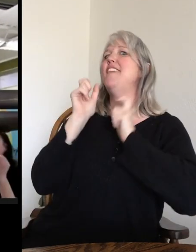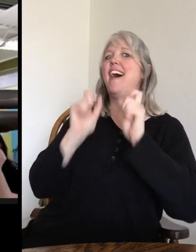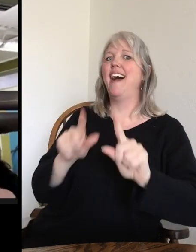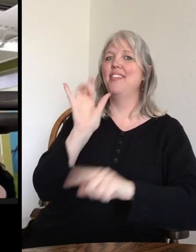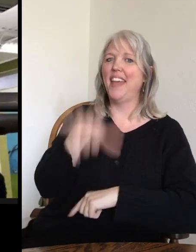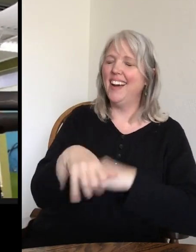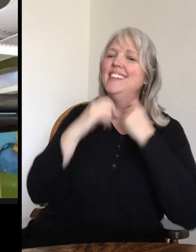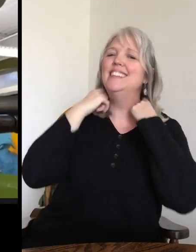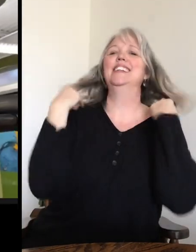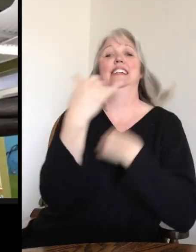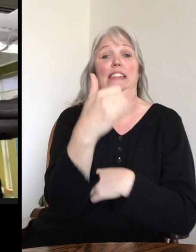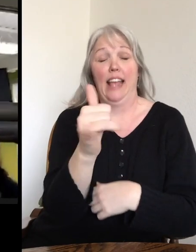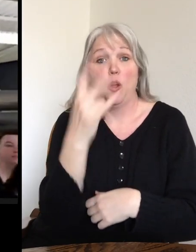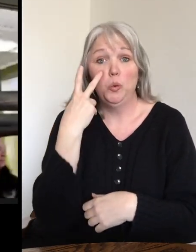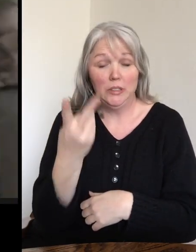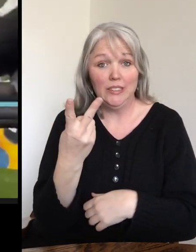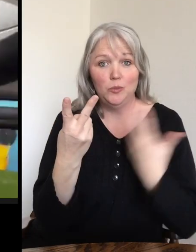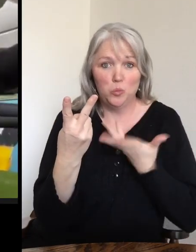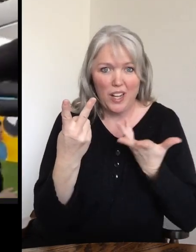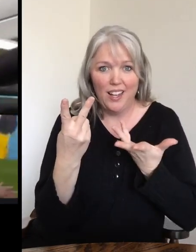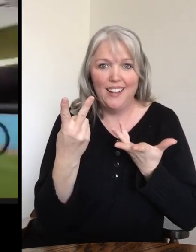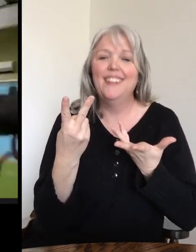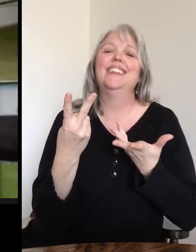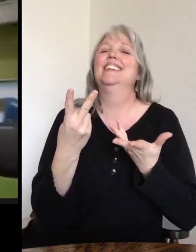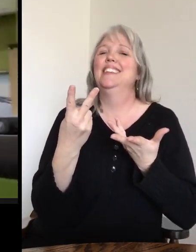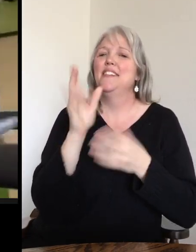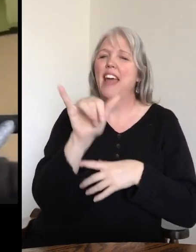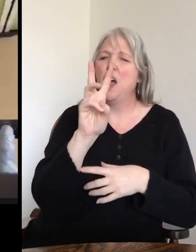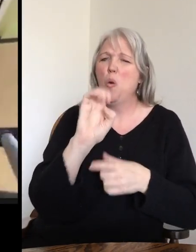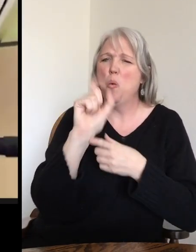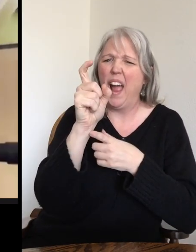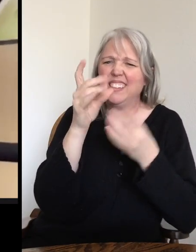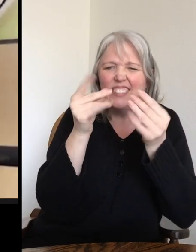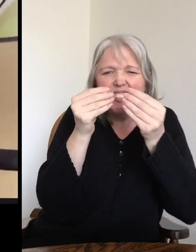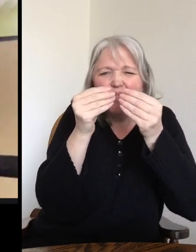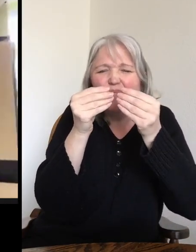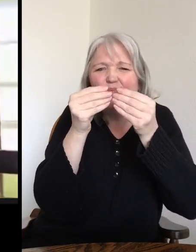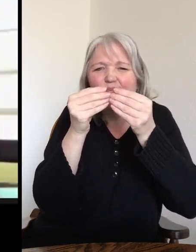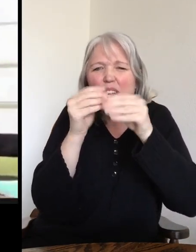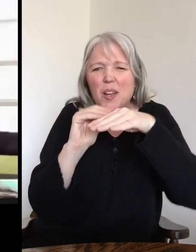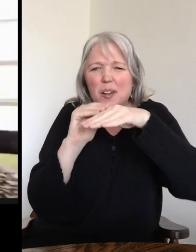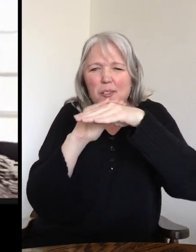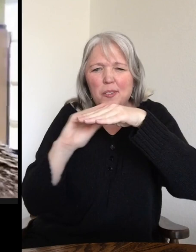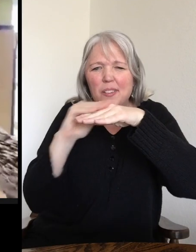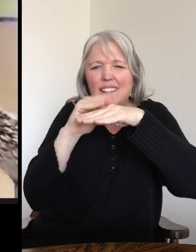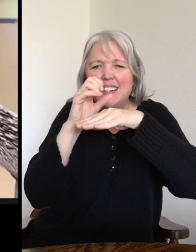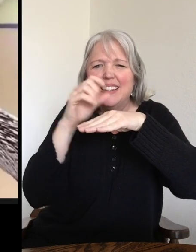that question. The yellowing that you see is actually from a waxy substance that comes from glands